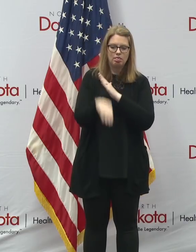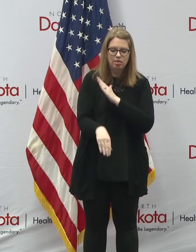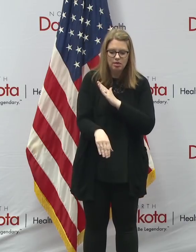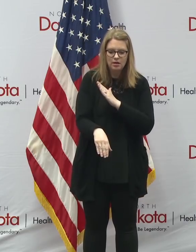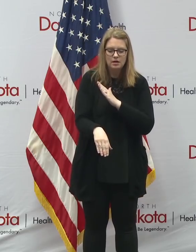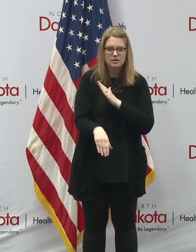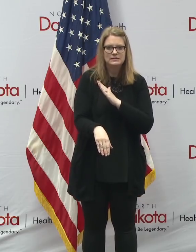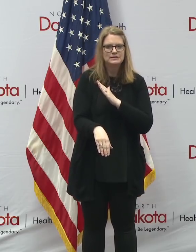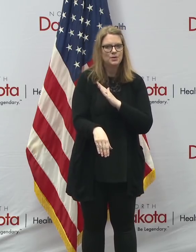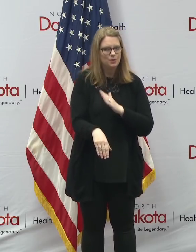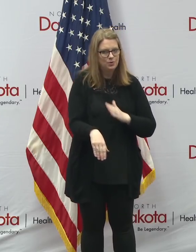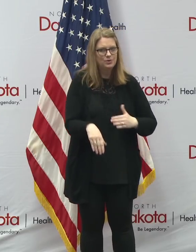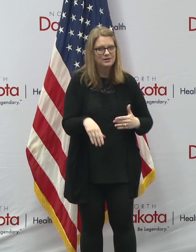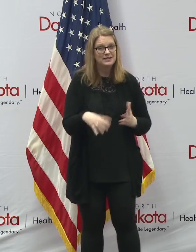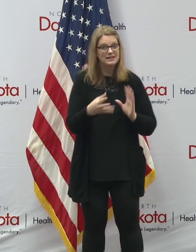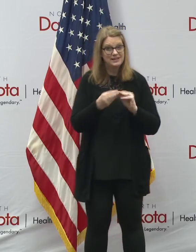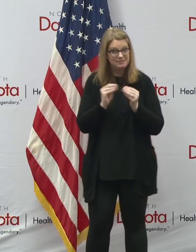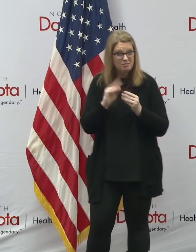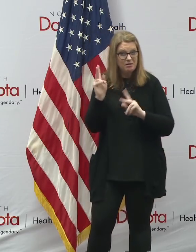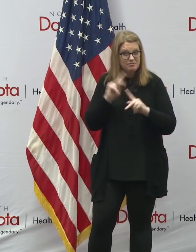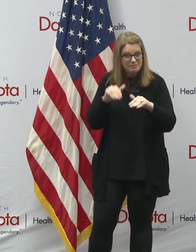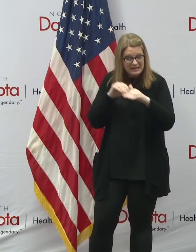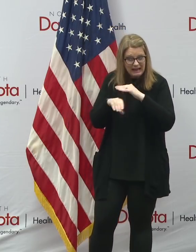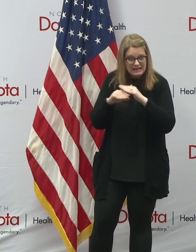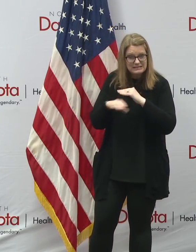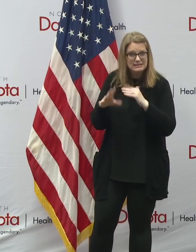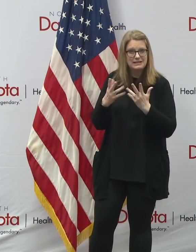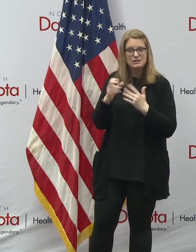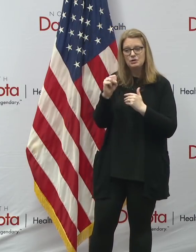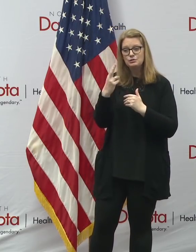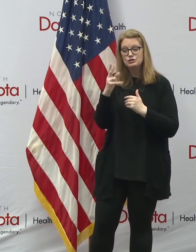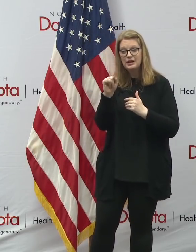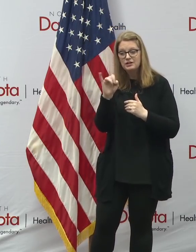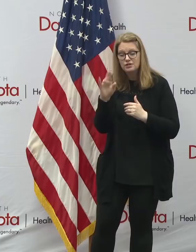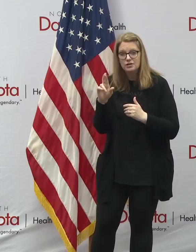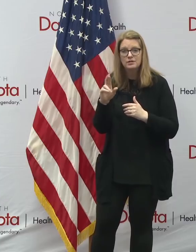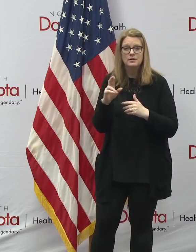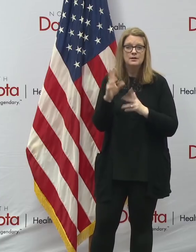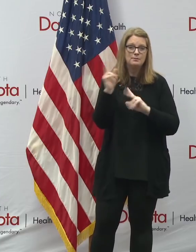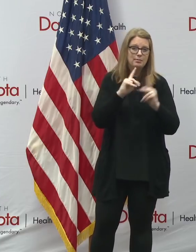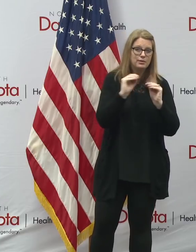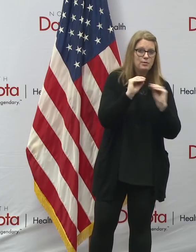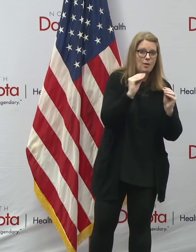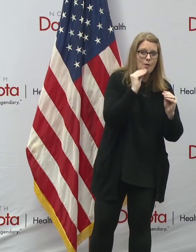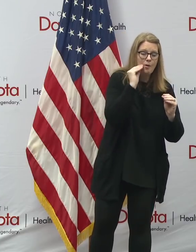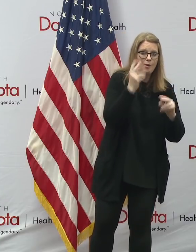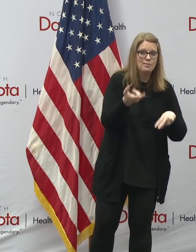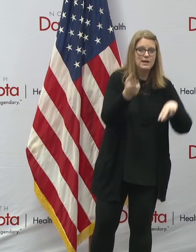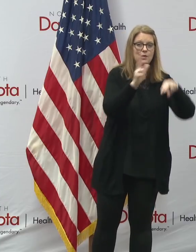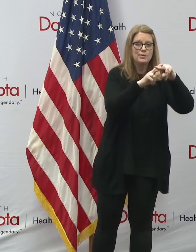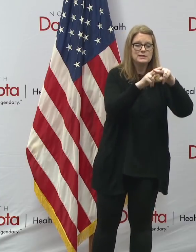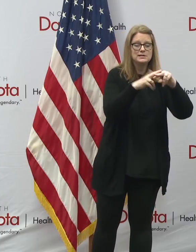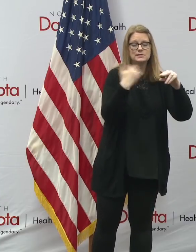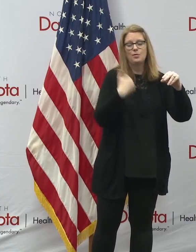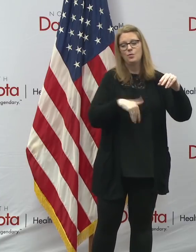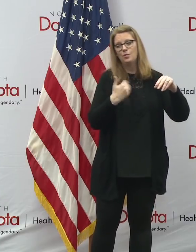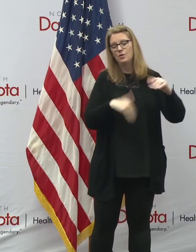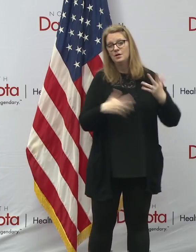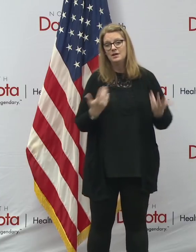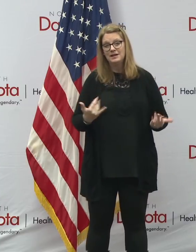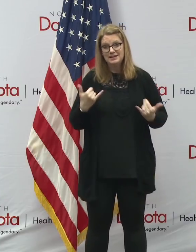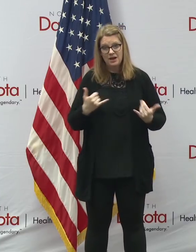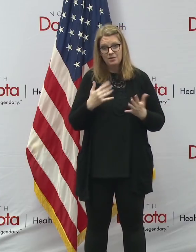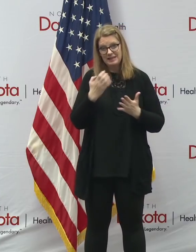increases in the amount of people accessing shelters. We see increases in the amount of homelessness. And so when this whole economic